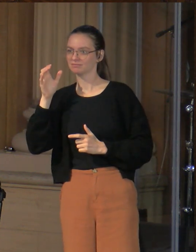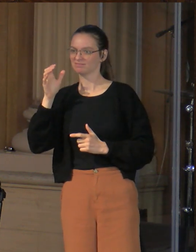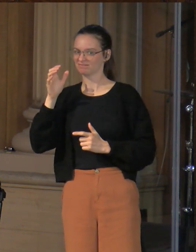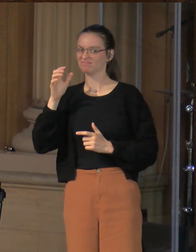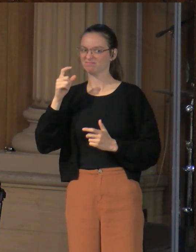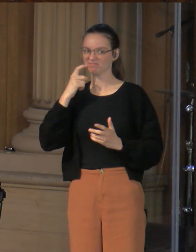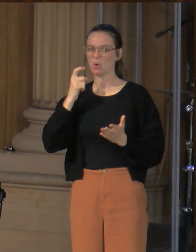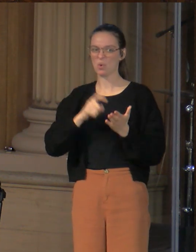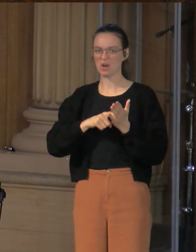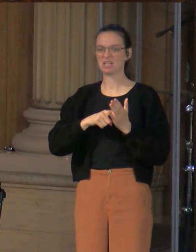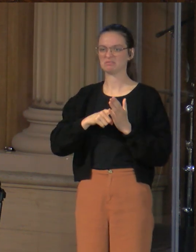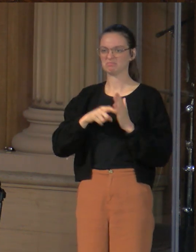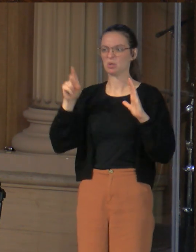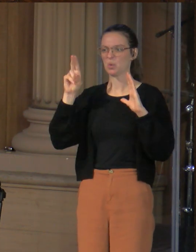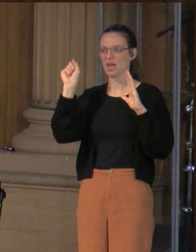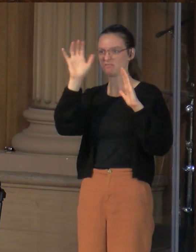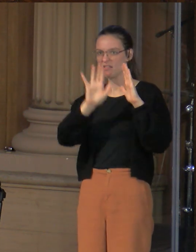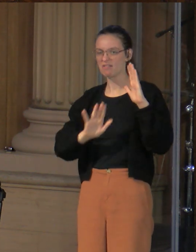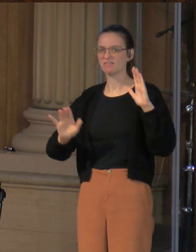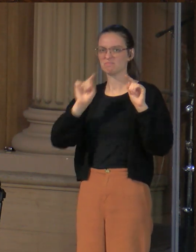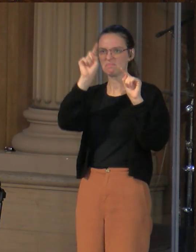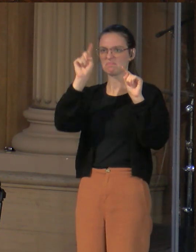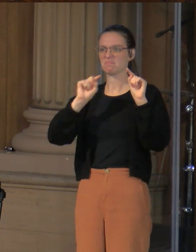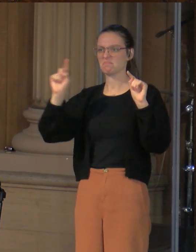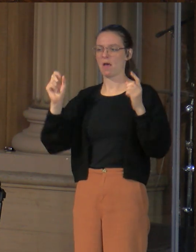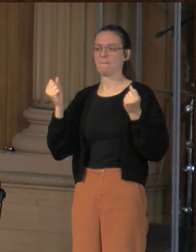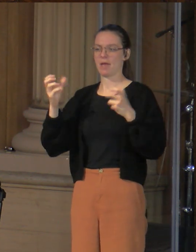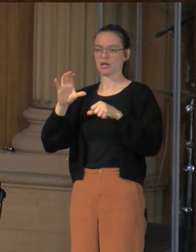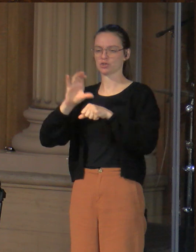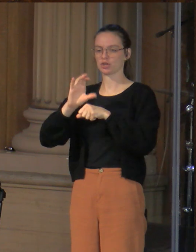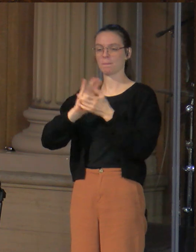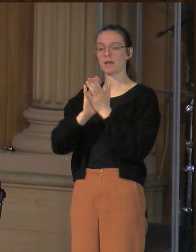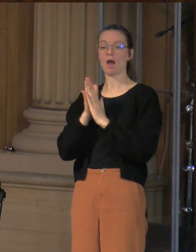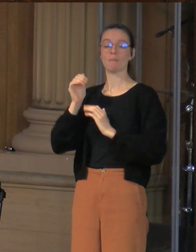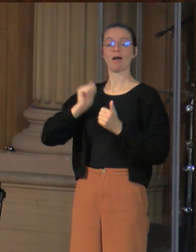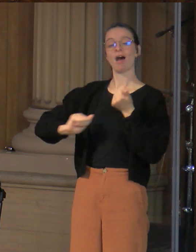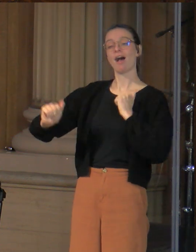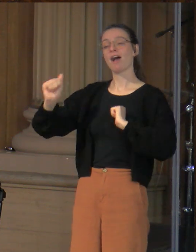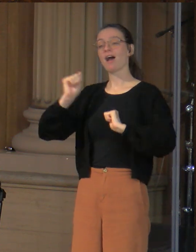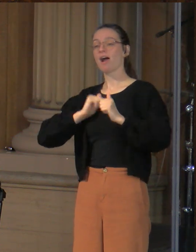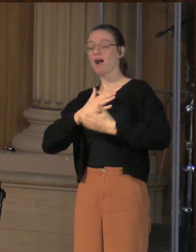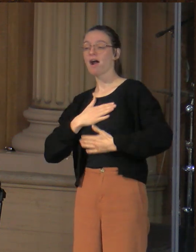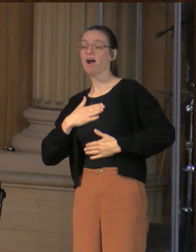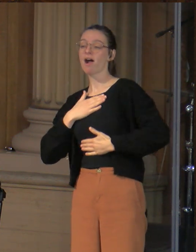Jesus. So we have to give just the right show so that they'll stick around and then open their hearts up to him.